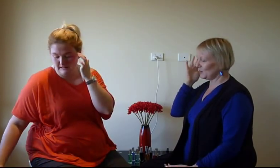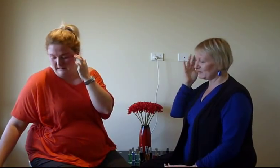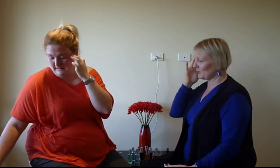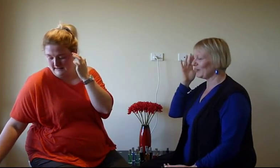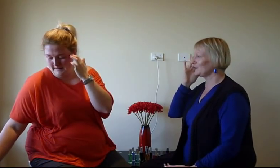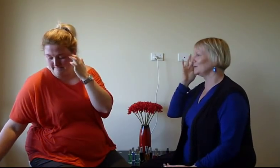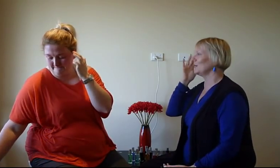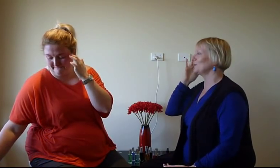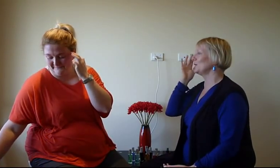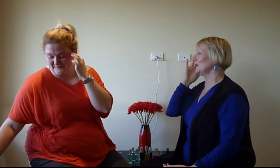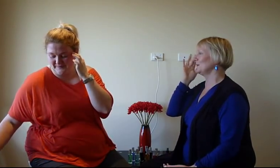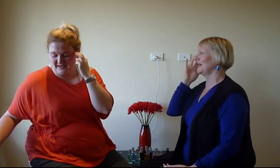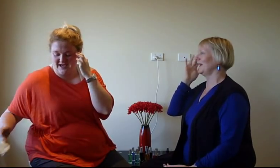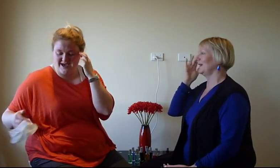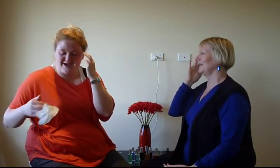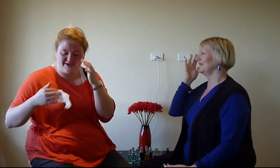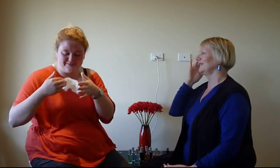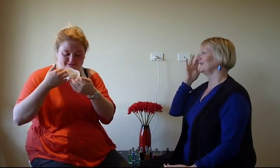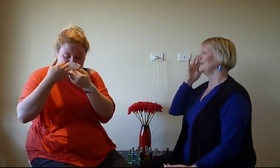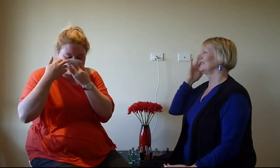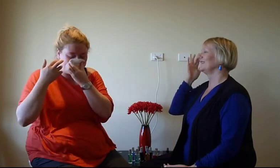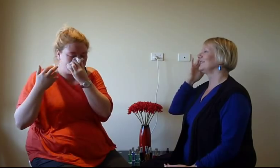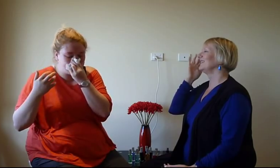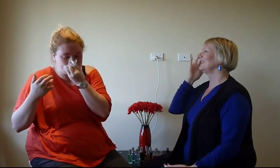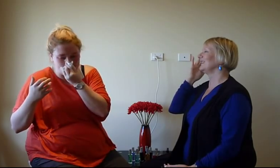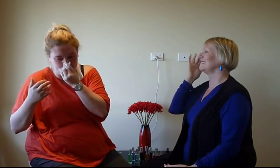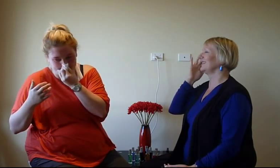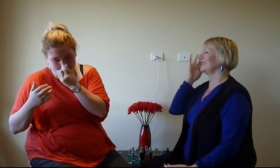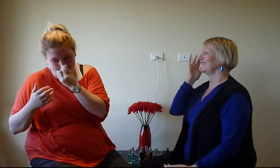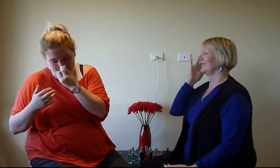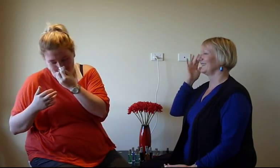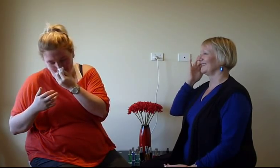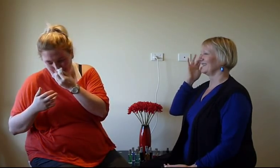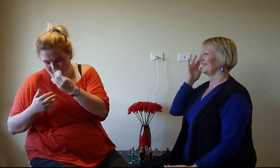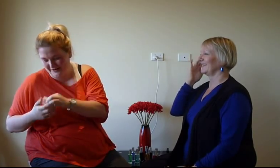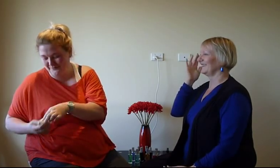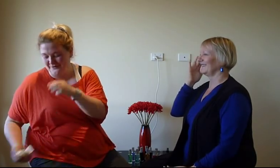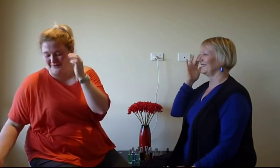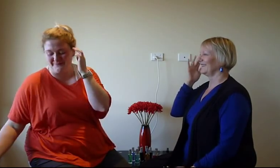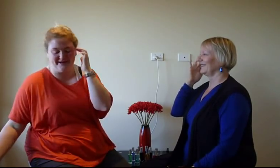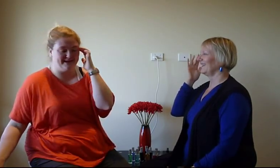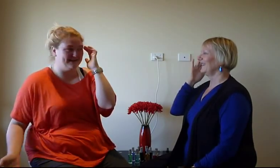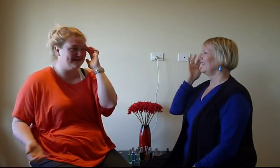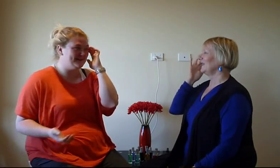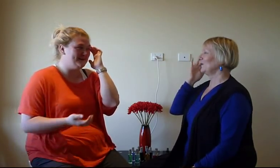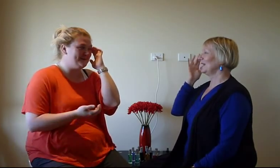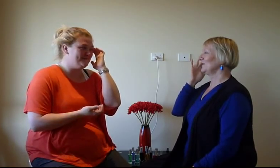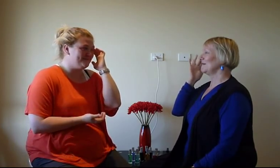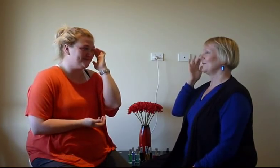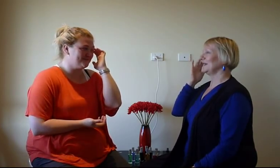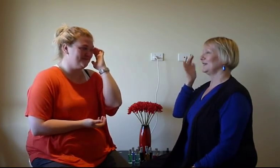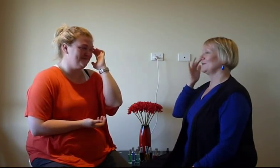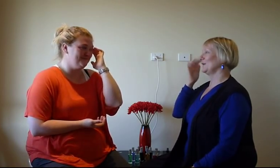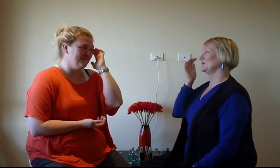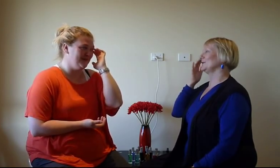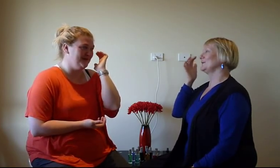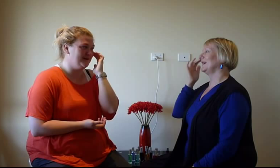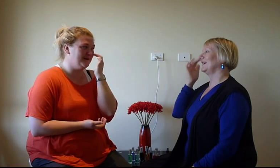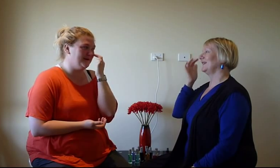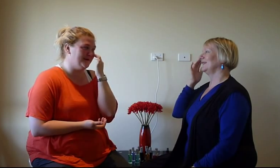this pressure I'm putting on my hand. I'm releasing all this pressure that I'm putting on my hand. No wonder I'm feeling the pressure in my hand. No